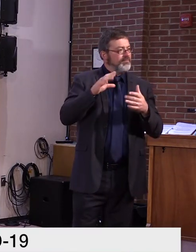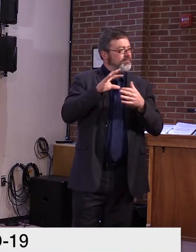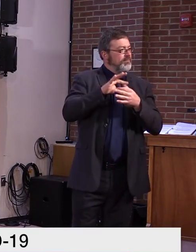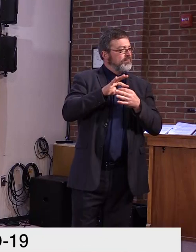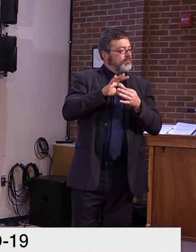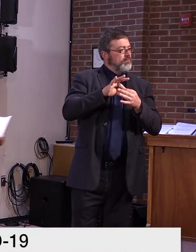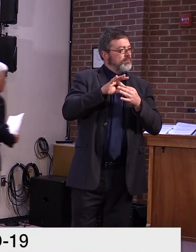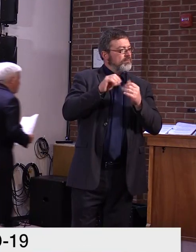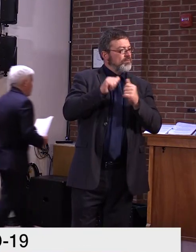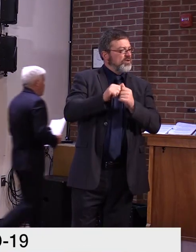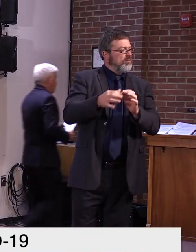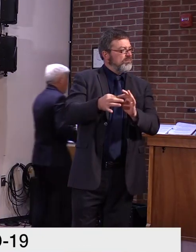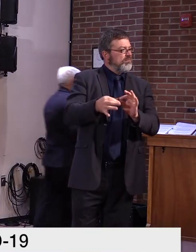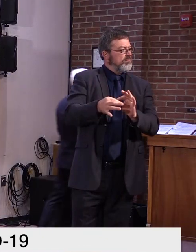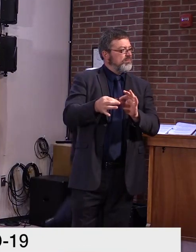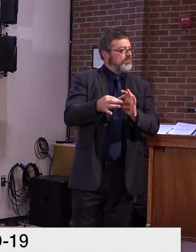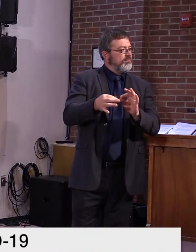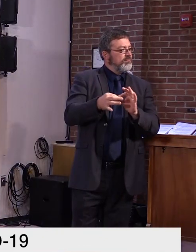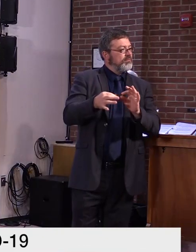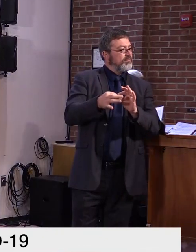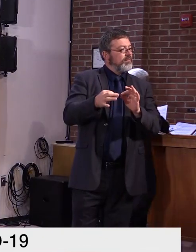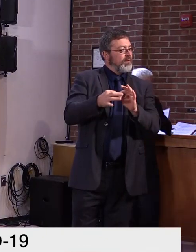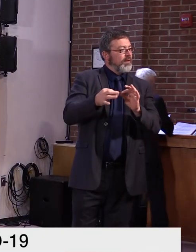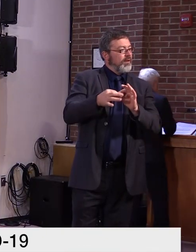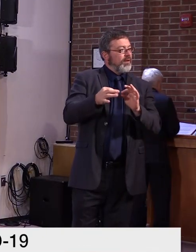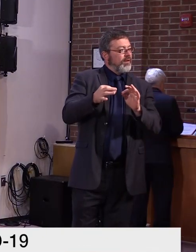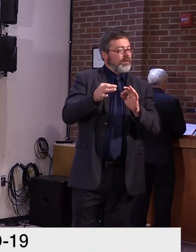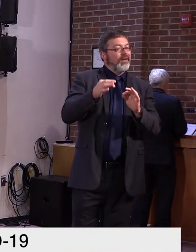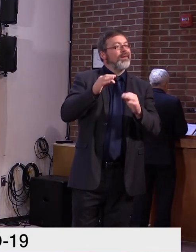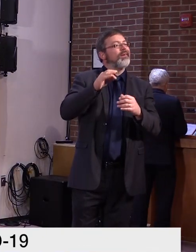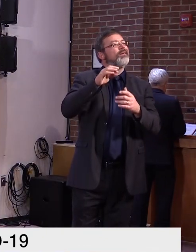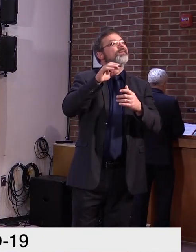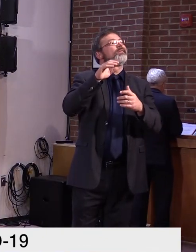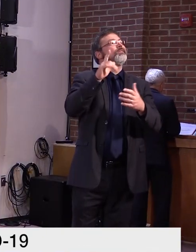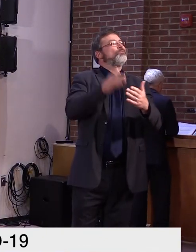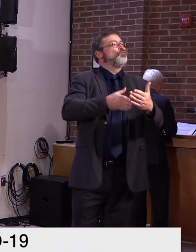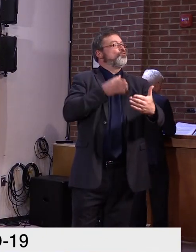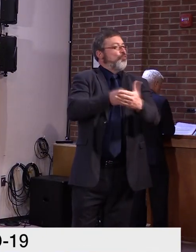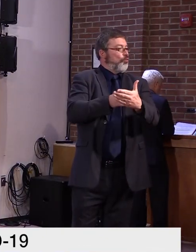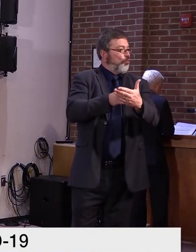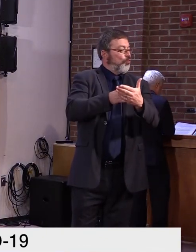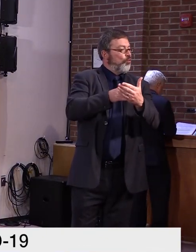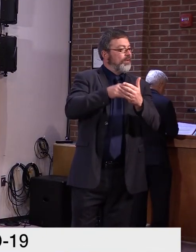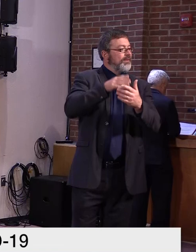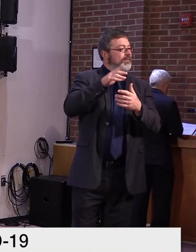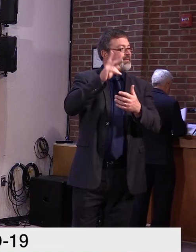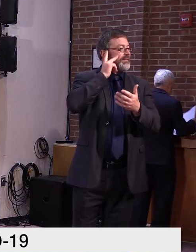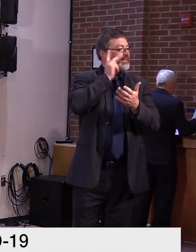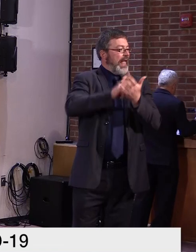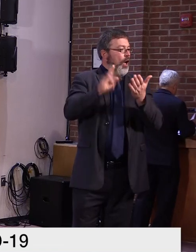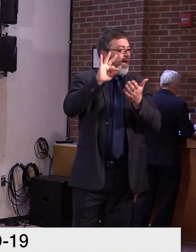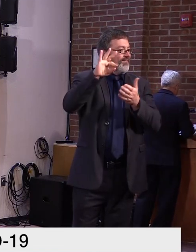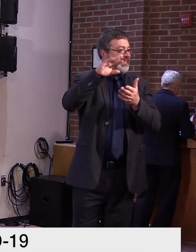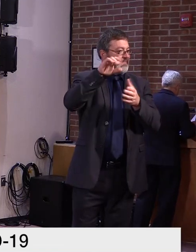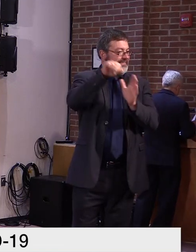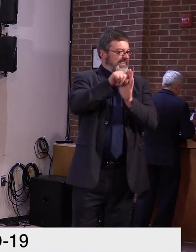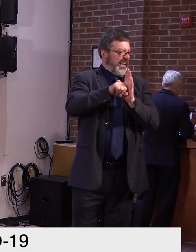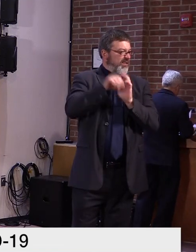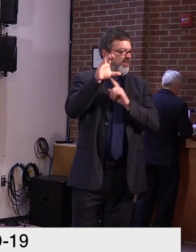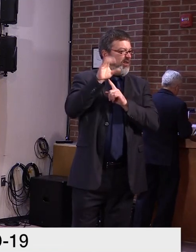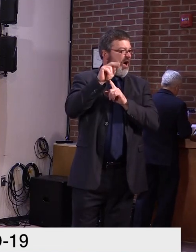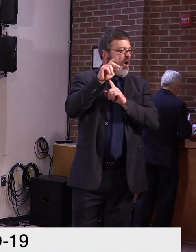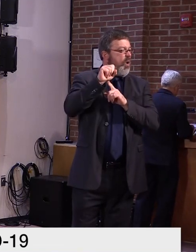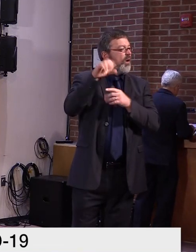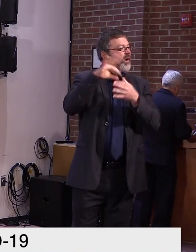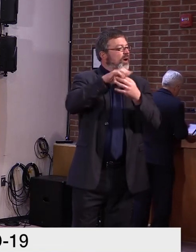regarding Secretary Kondos' plan to, um, mail ballots to voters. And I just wanted to give you another chance to